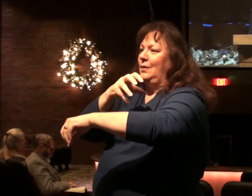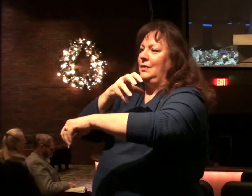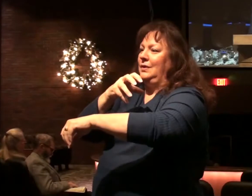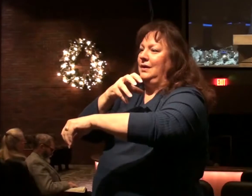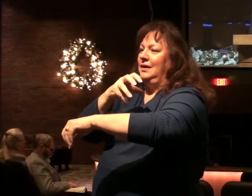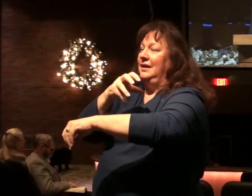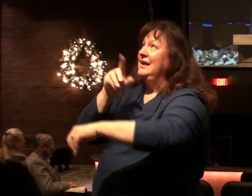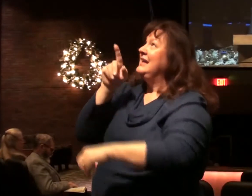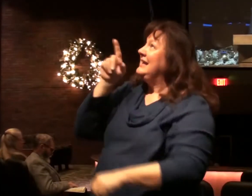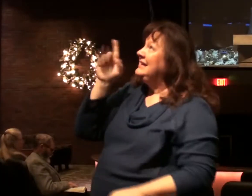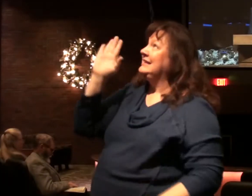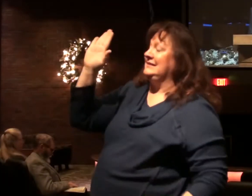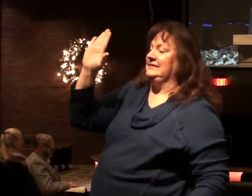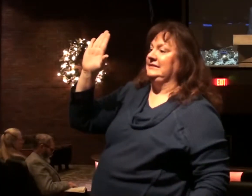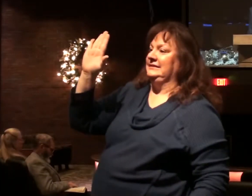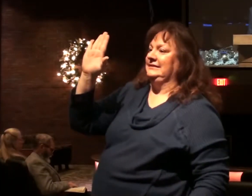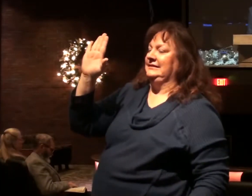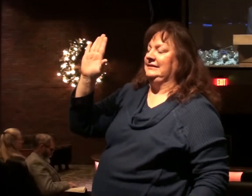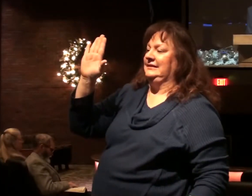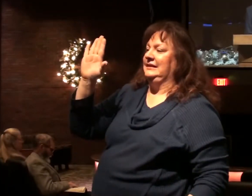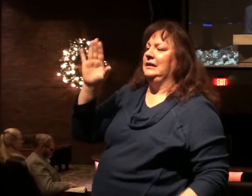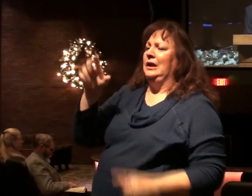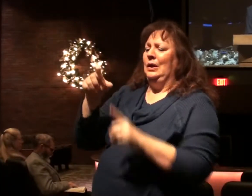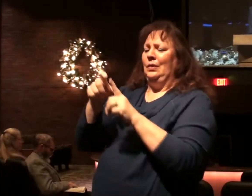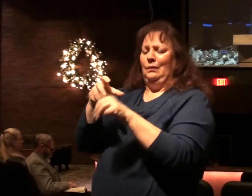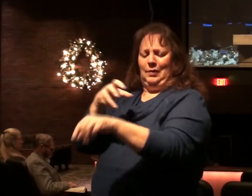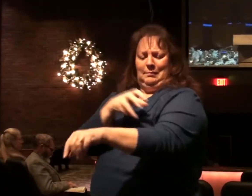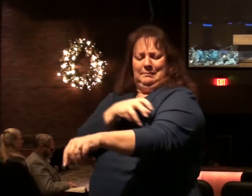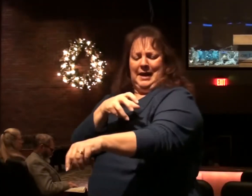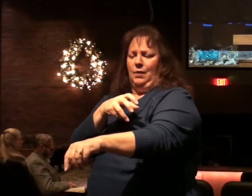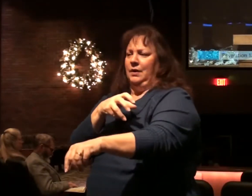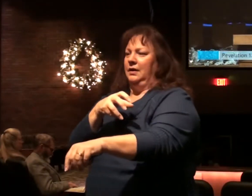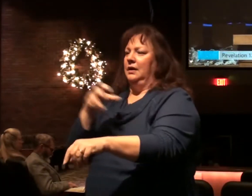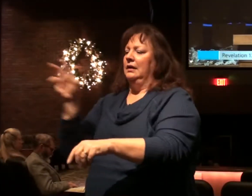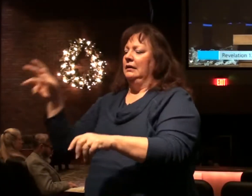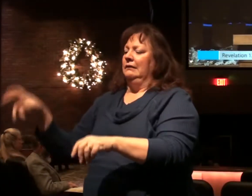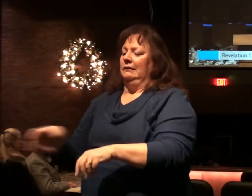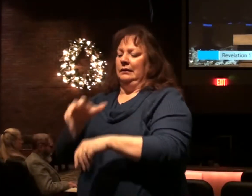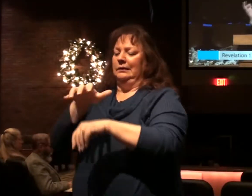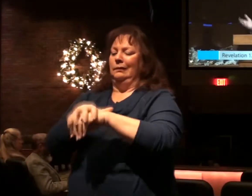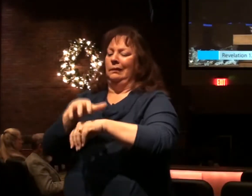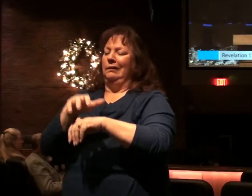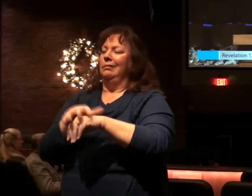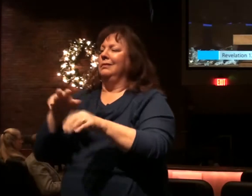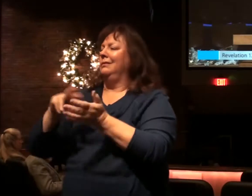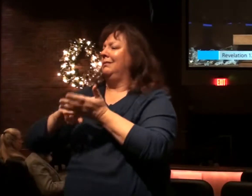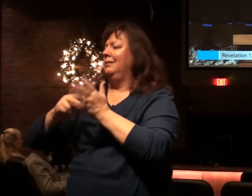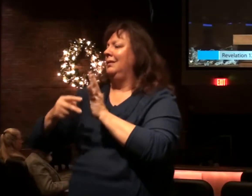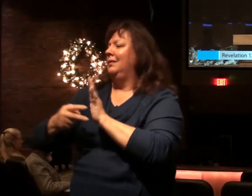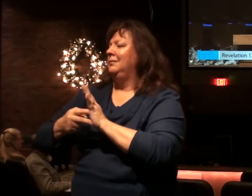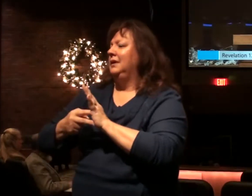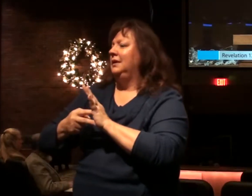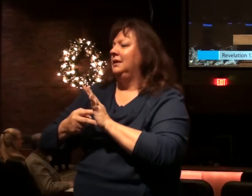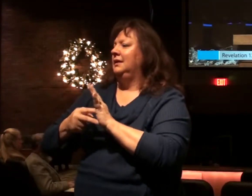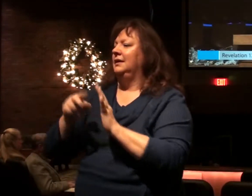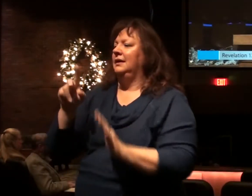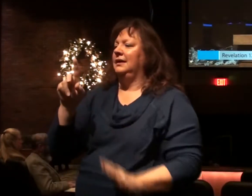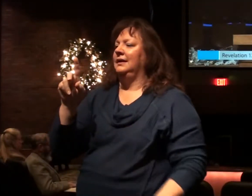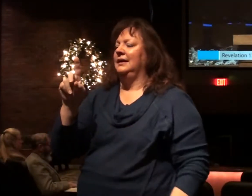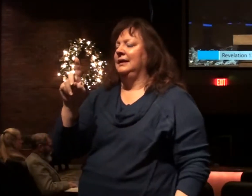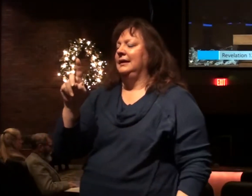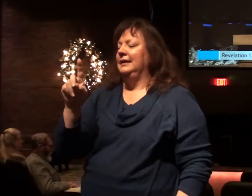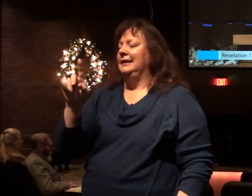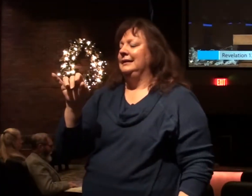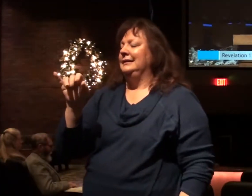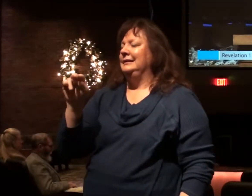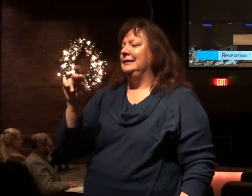of our God. That word power, we bring it over in the English, it's transliterated, it's dunamis. We bring it over in